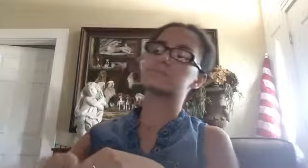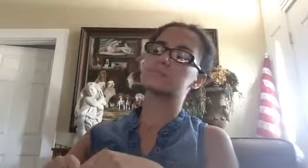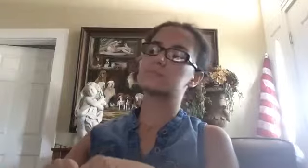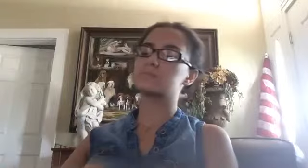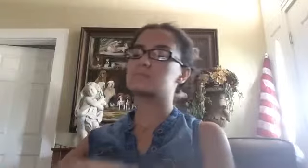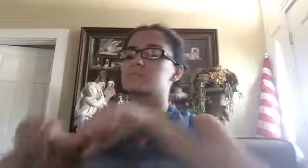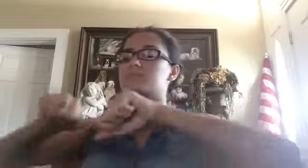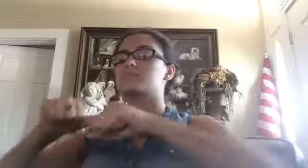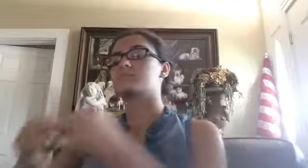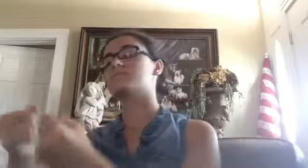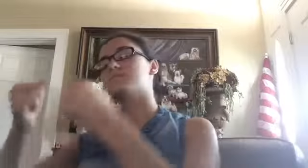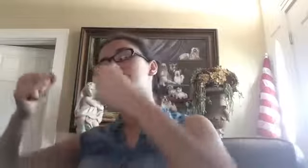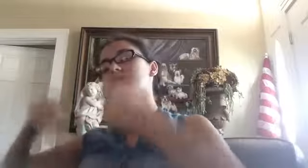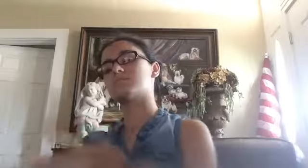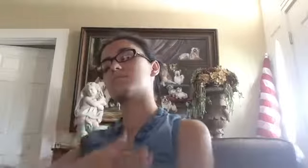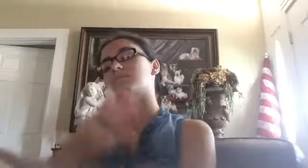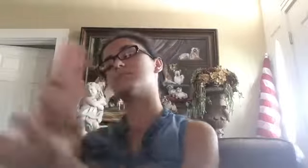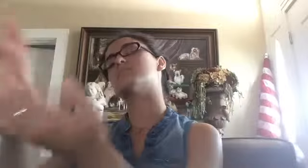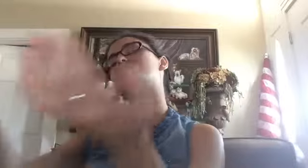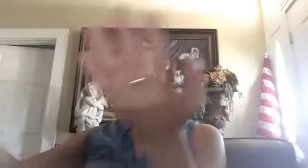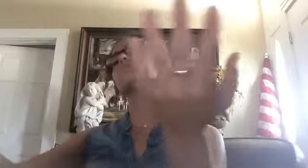broken apart,